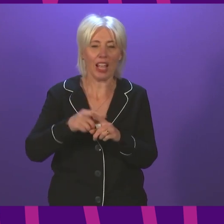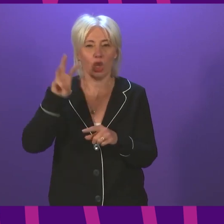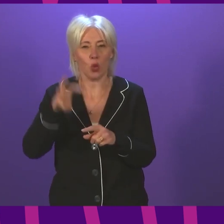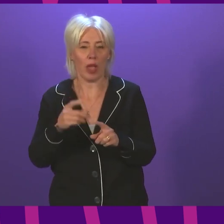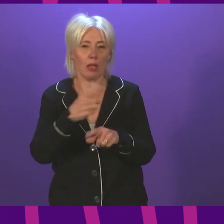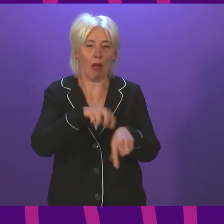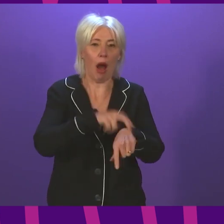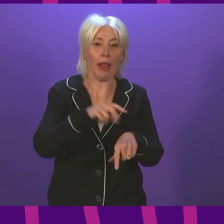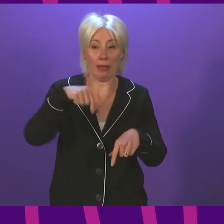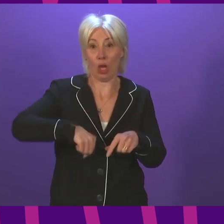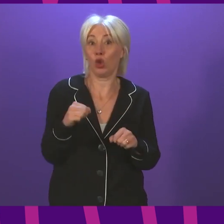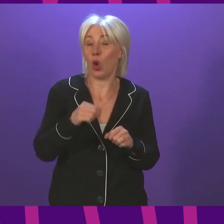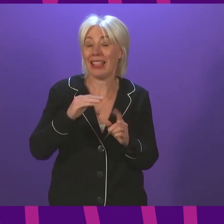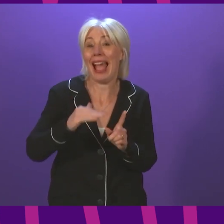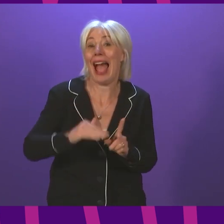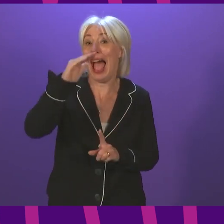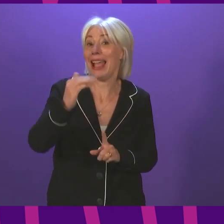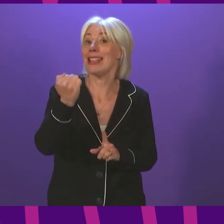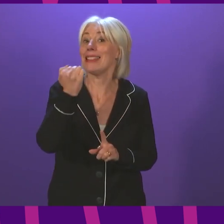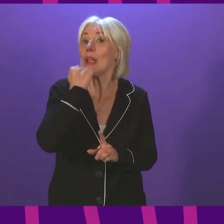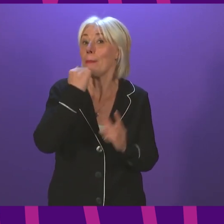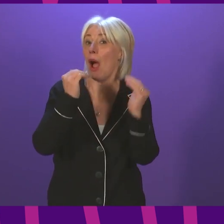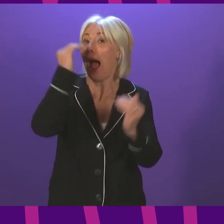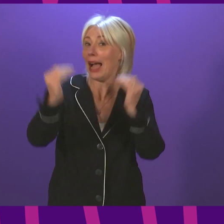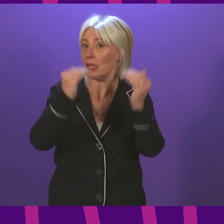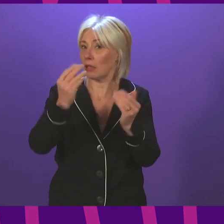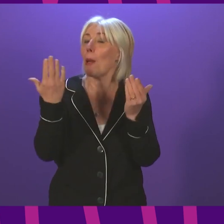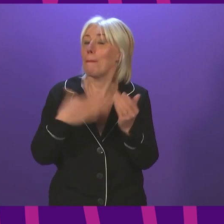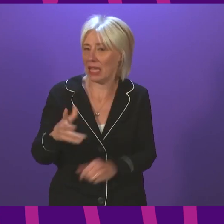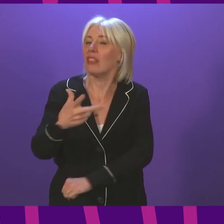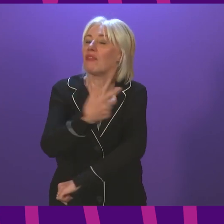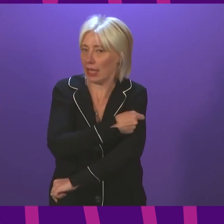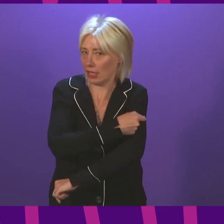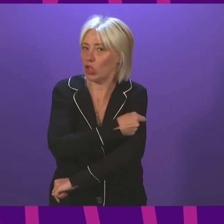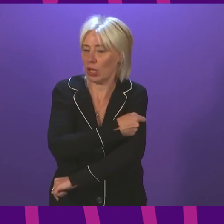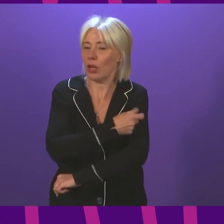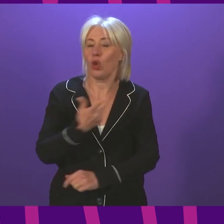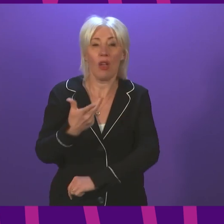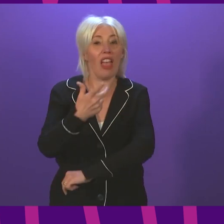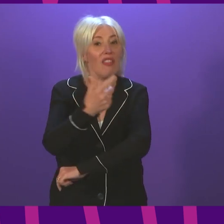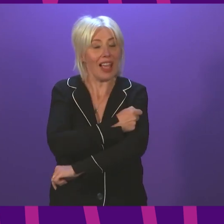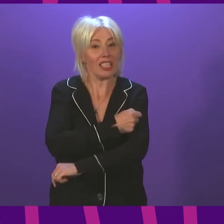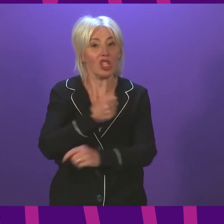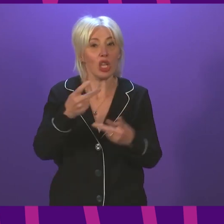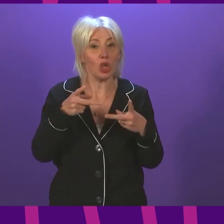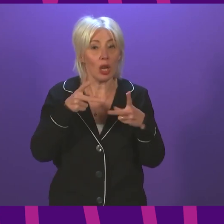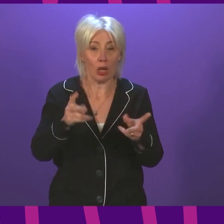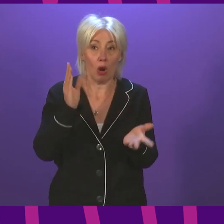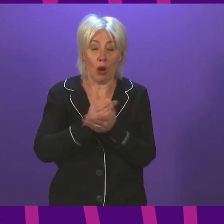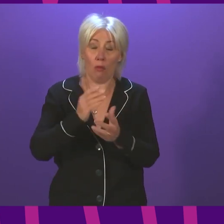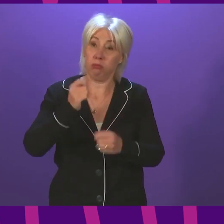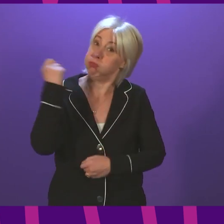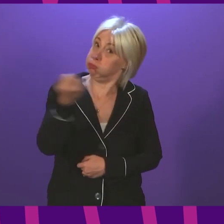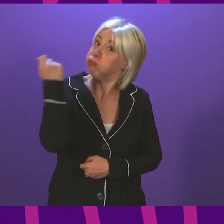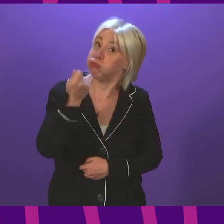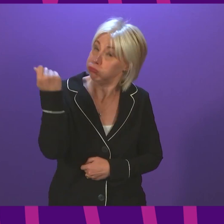proportion of the adult population vaccinated. So, you know, the vaccination programme is a roaring success,